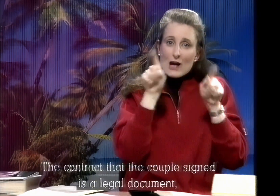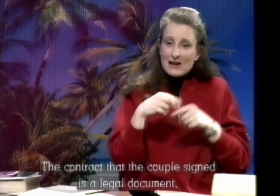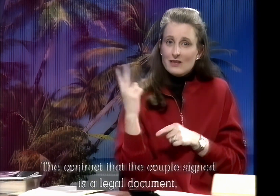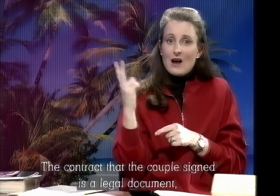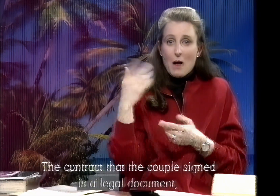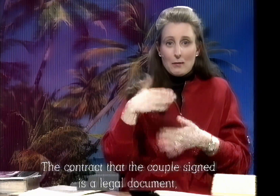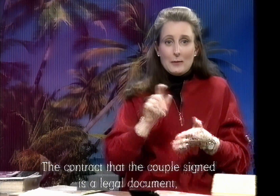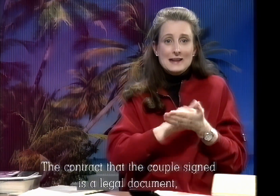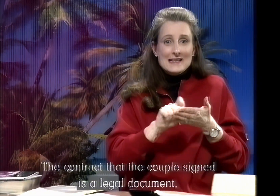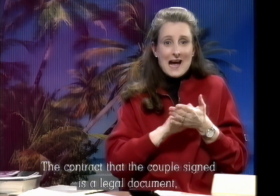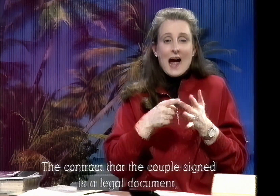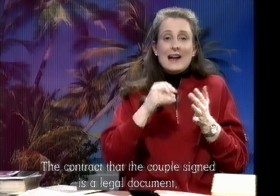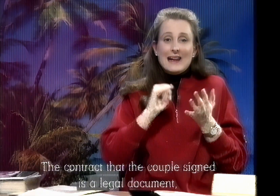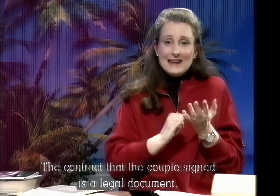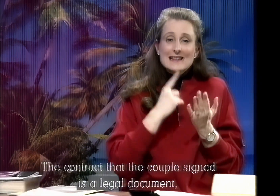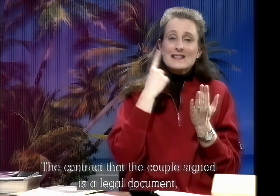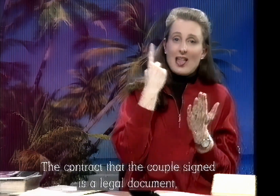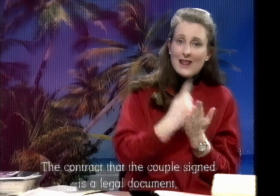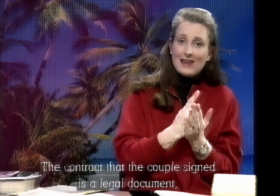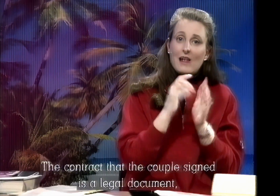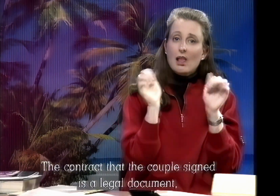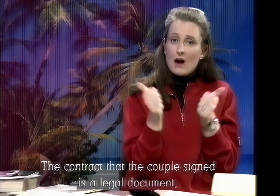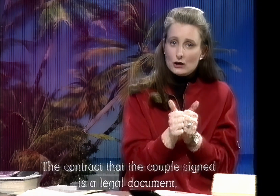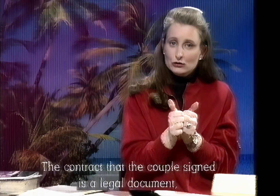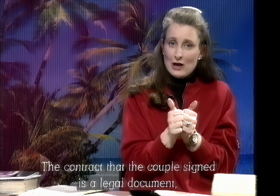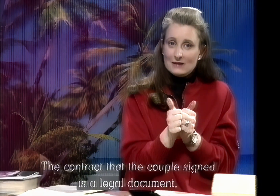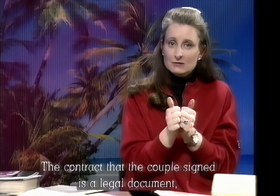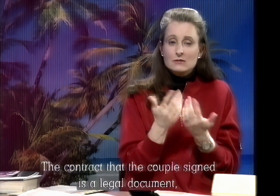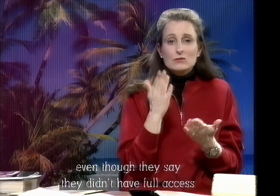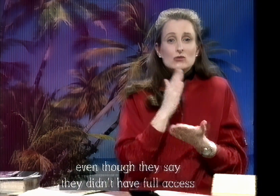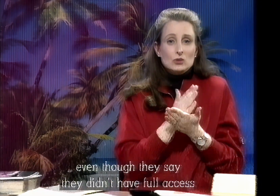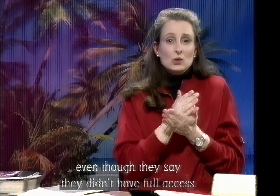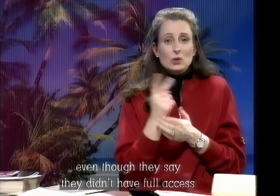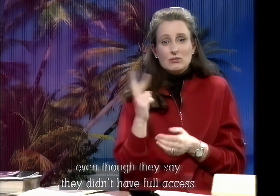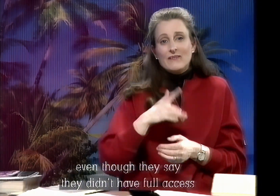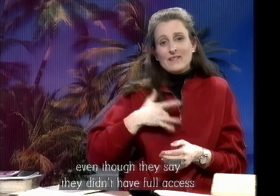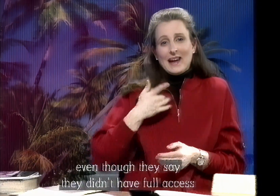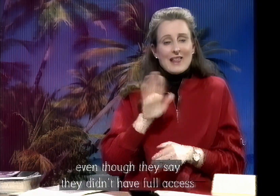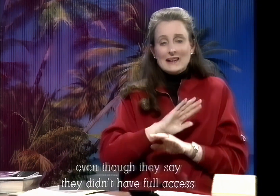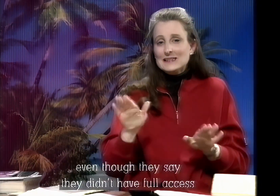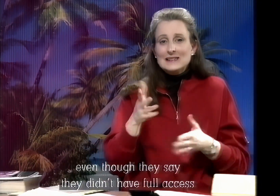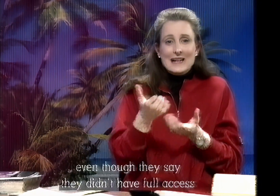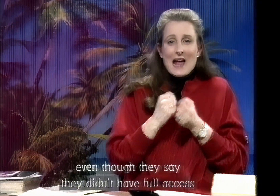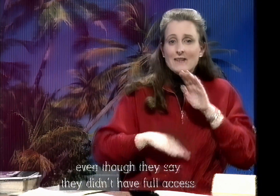signed is a legal document, even though they say they didn't have full access to the small print they were signing.